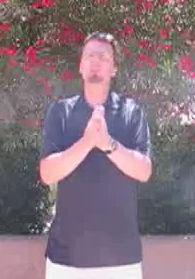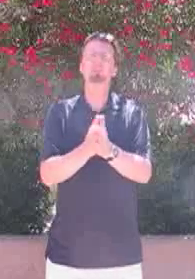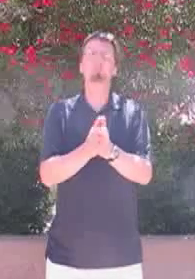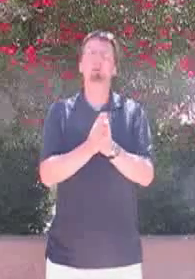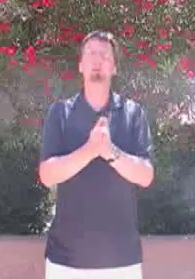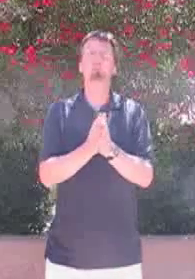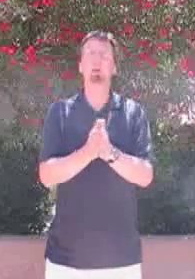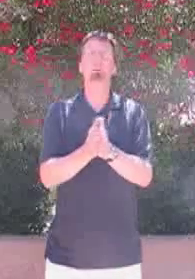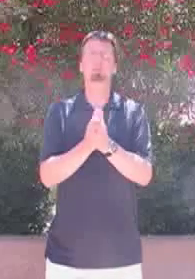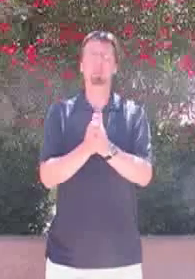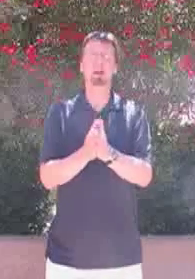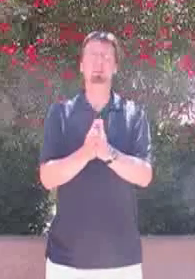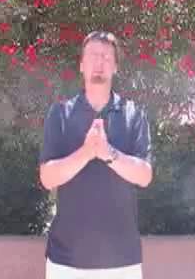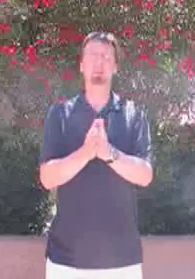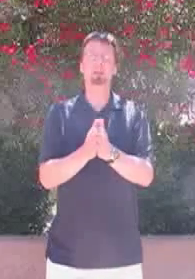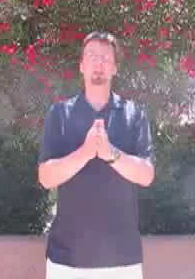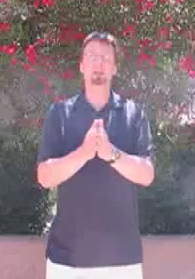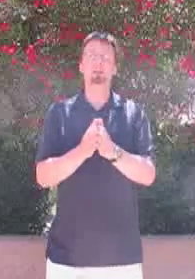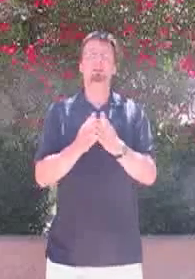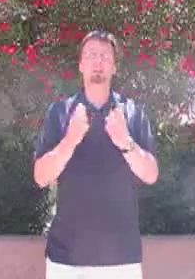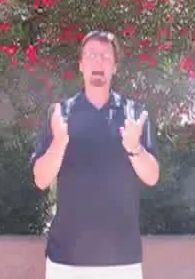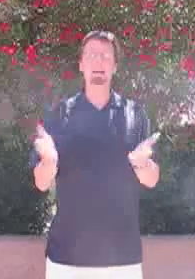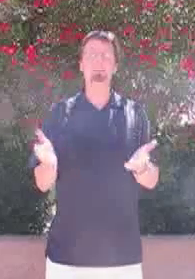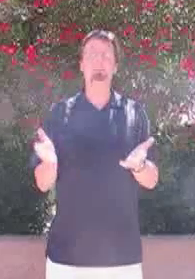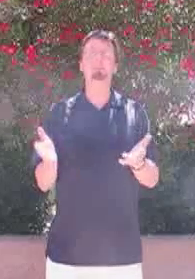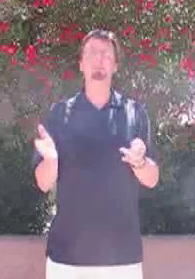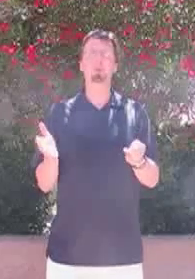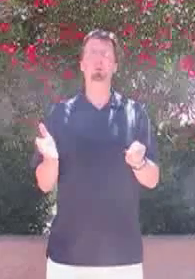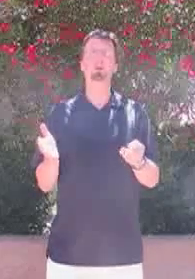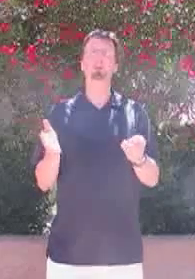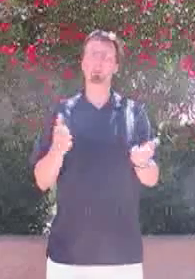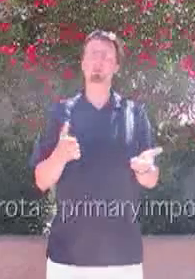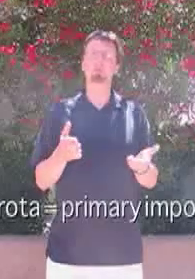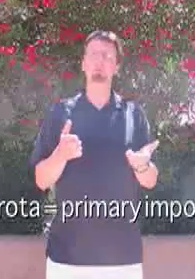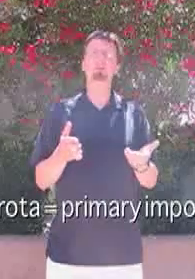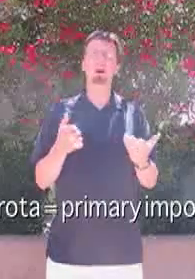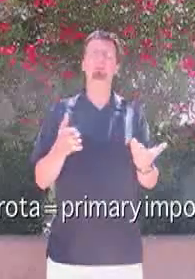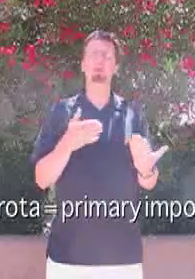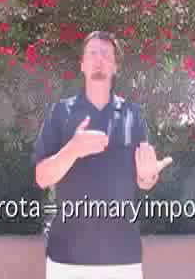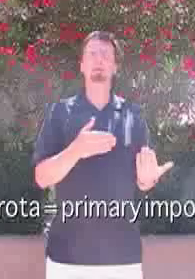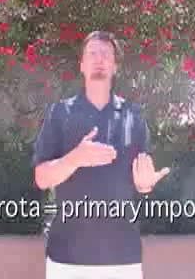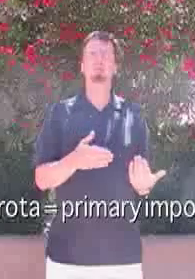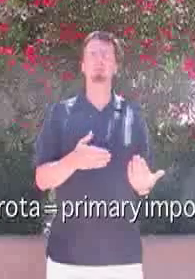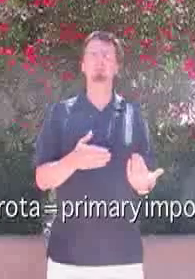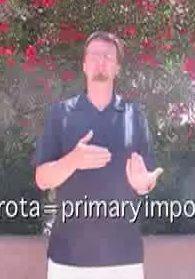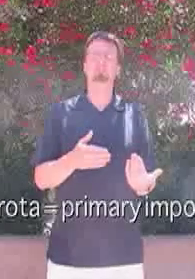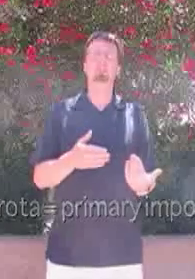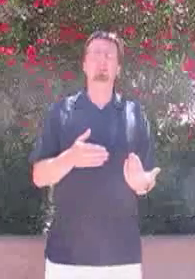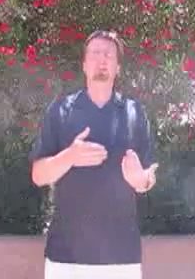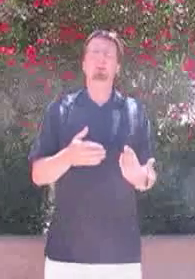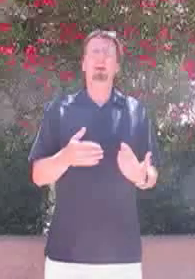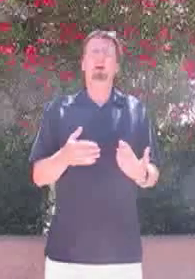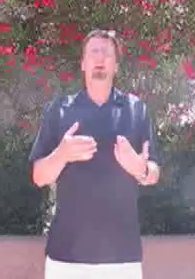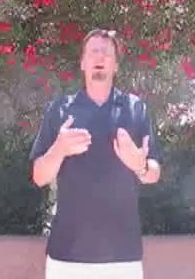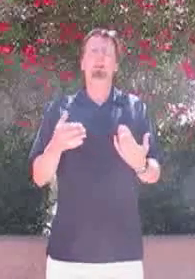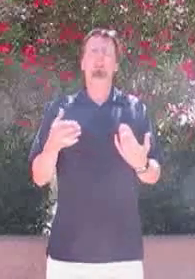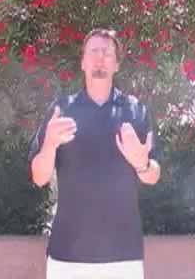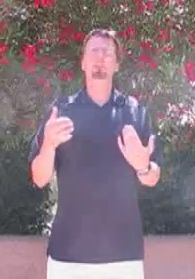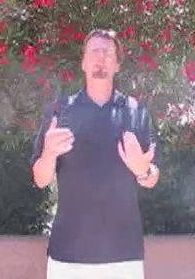essential building blocks of life. Now, Latin for protein is proto, which means of primary importance. Now, not only is it essential